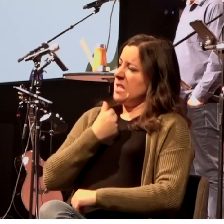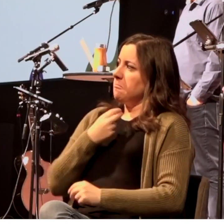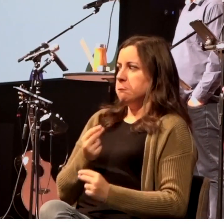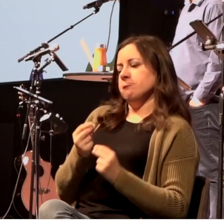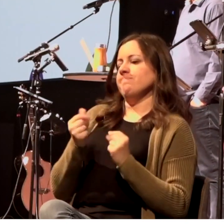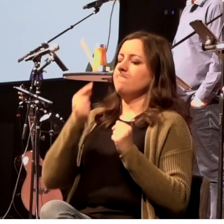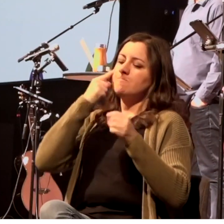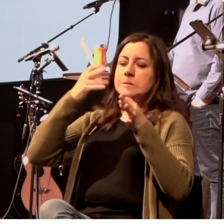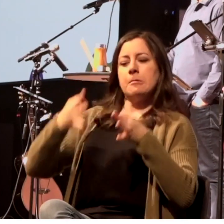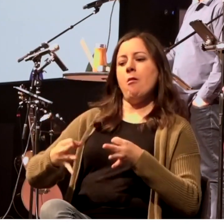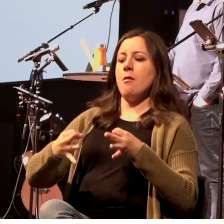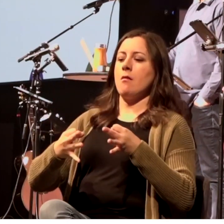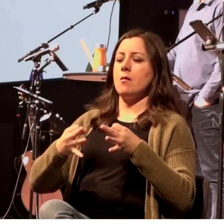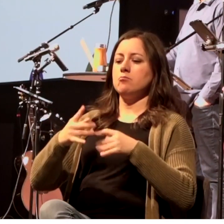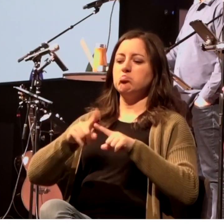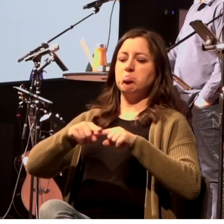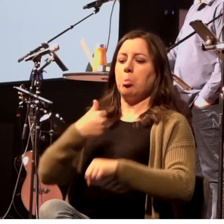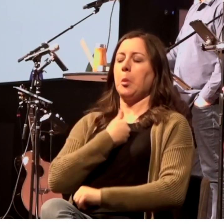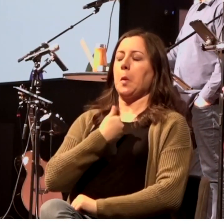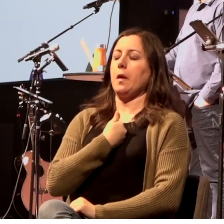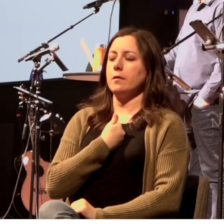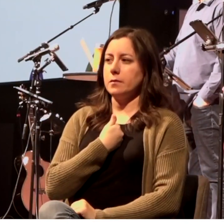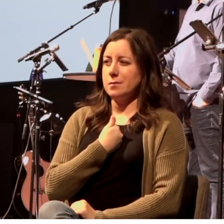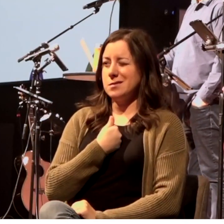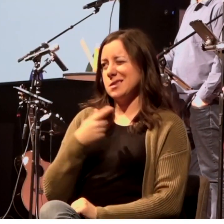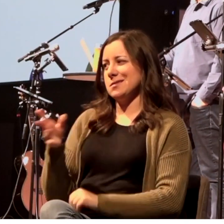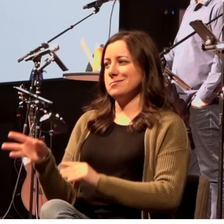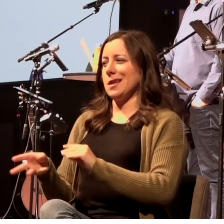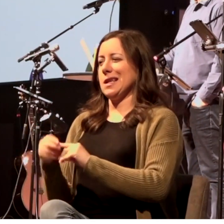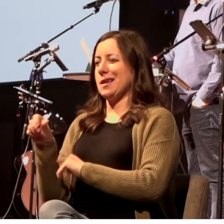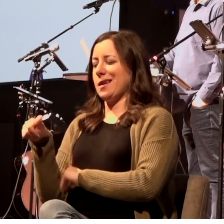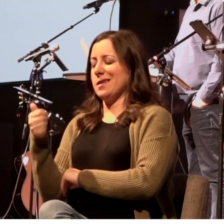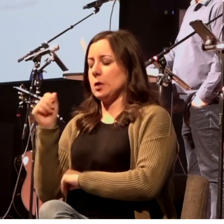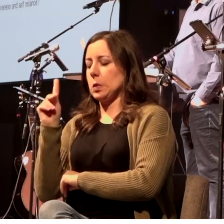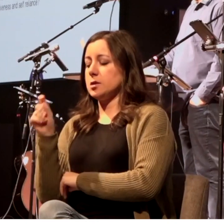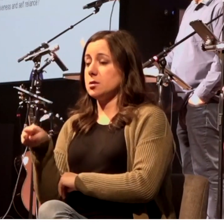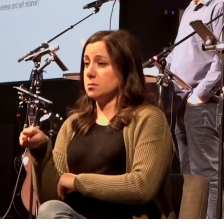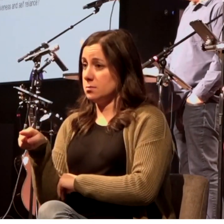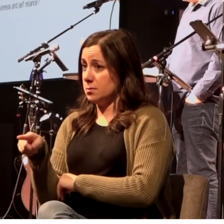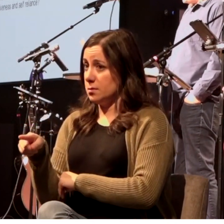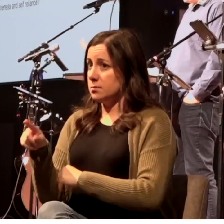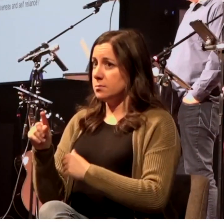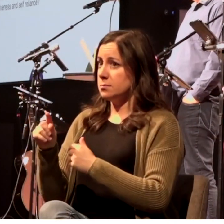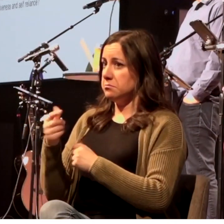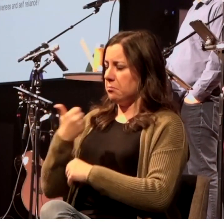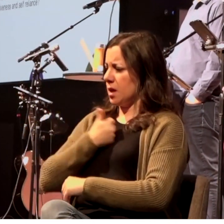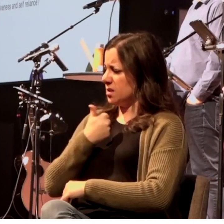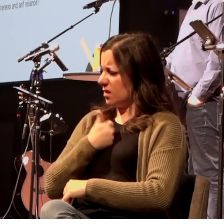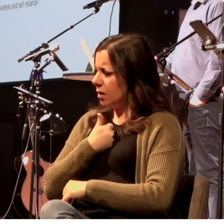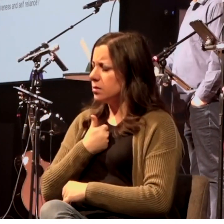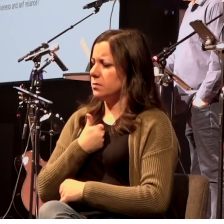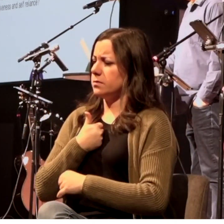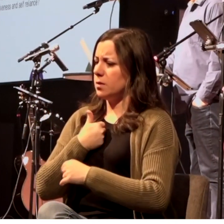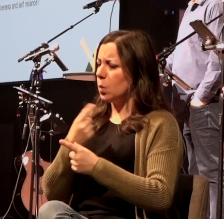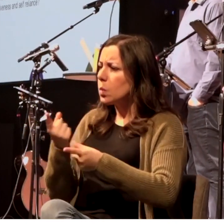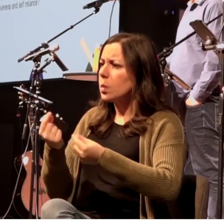reliant and a little bonus question for that one what are some safeguards that I can employ to guard me from